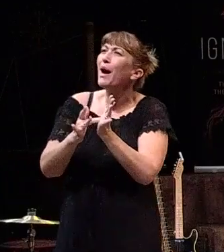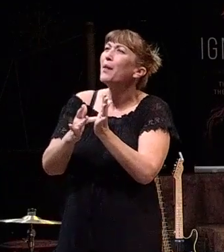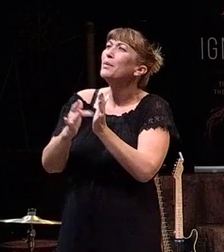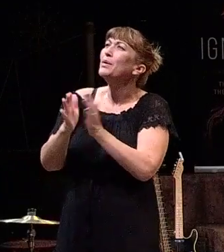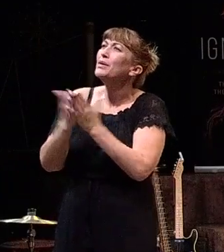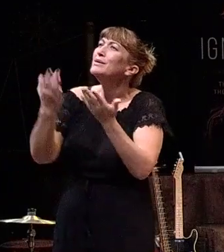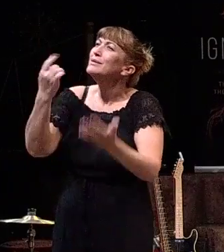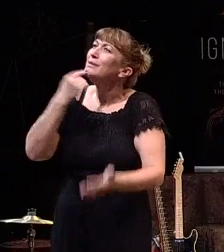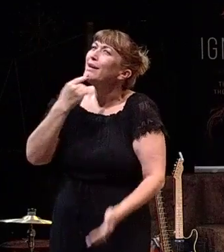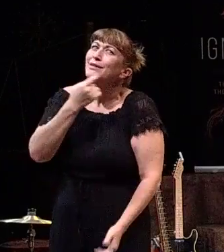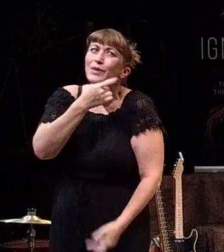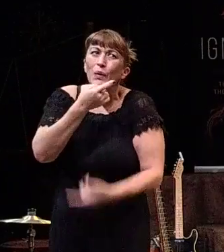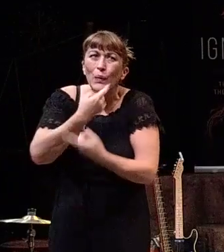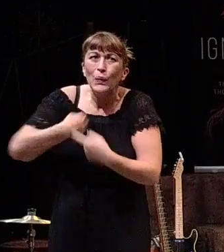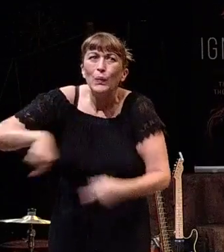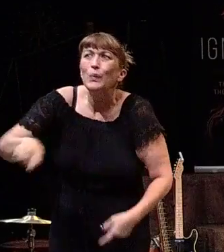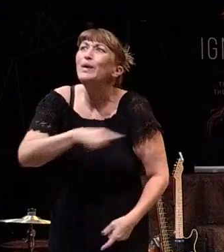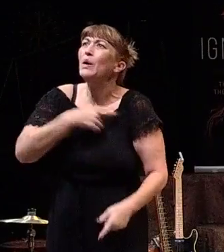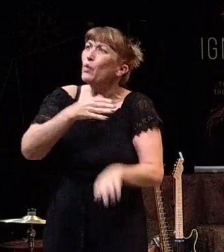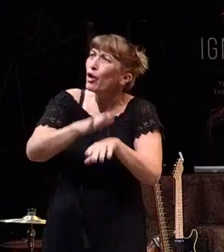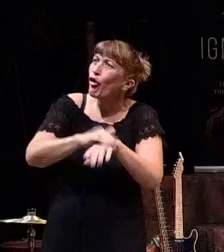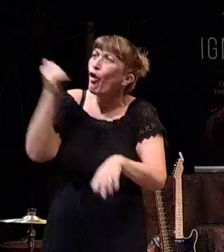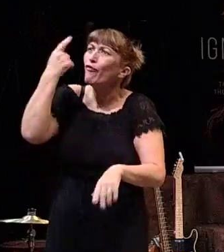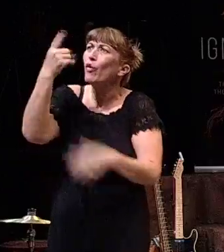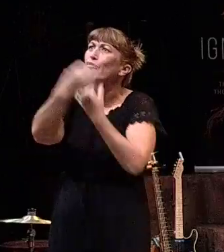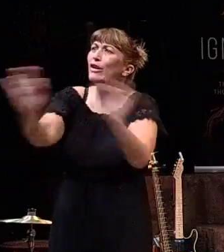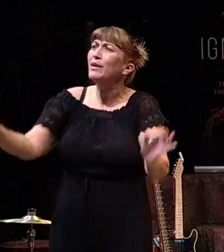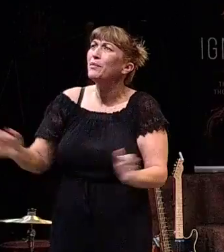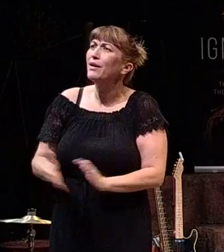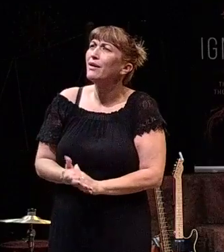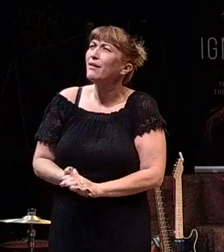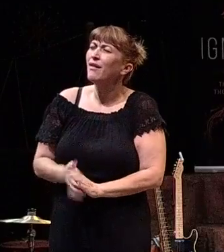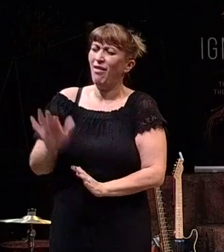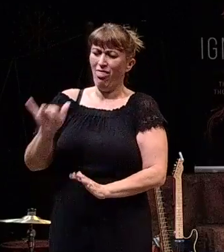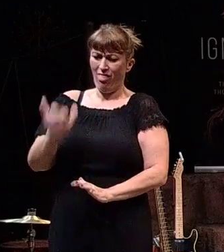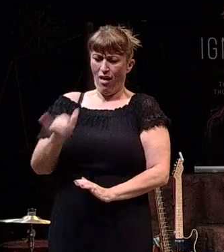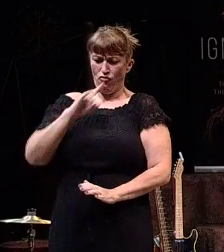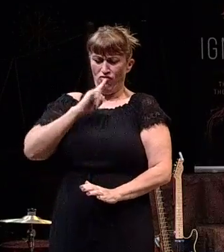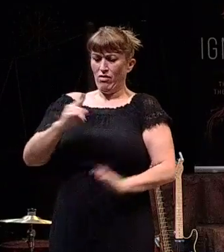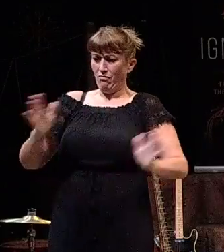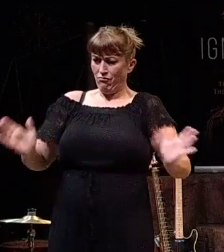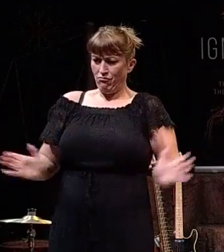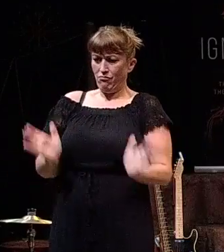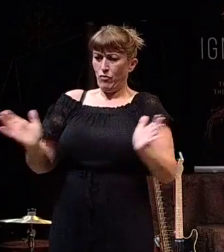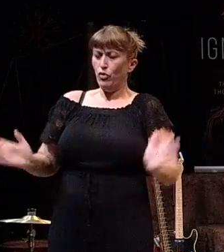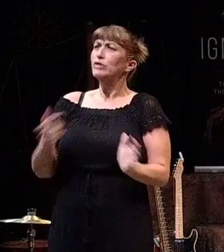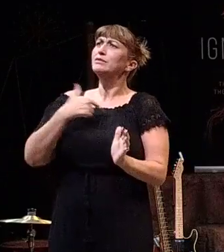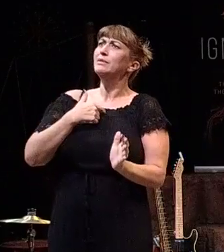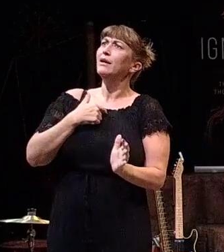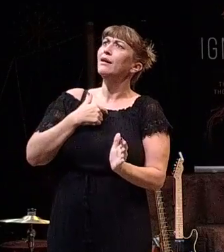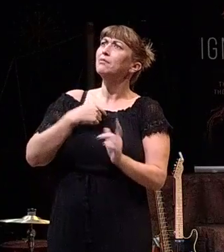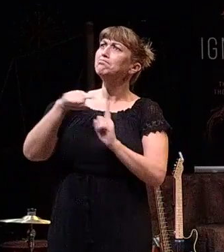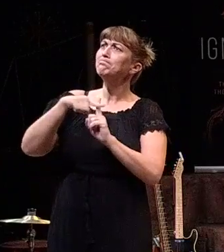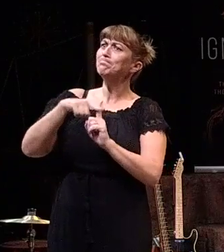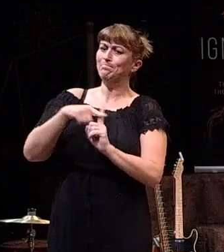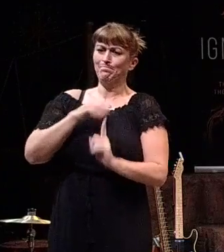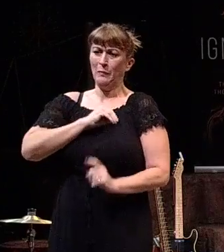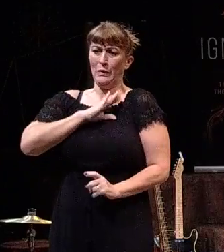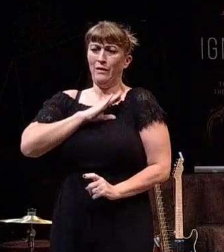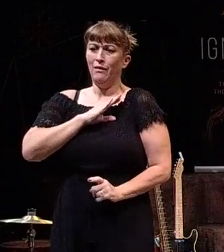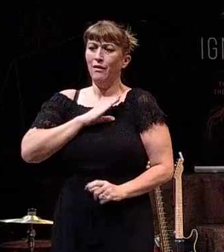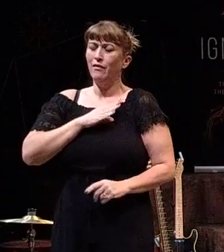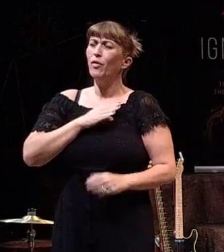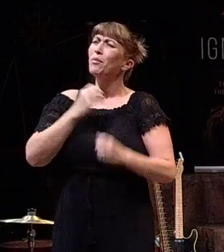called to be free. And this is something that is so encouraging to me because for a lot of my life, I can feel like I'm